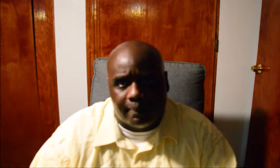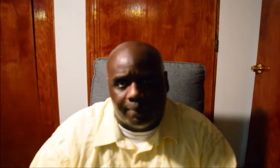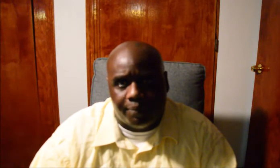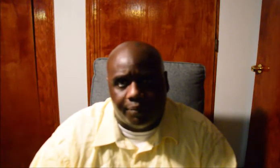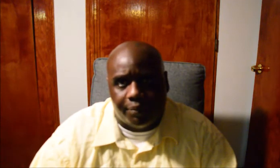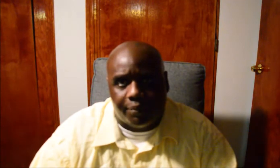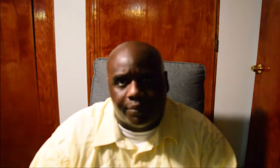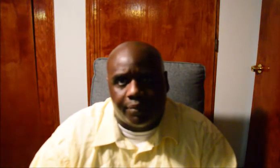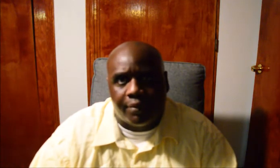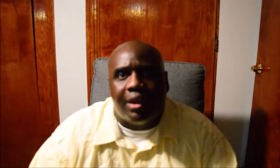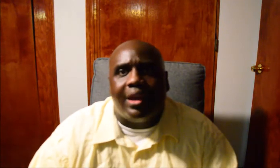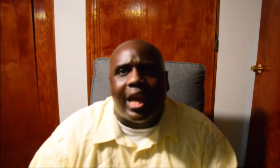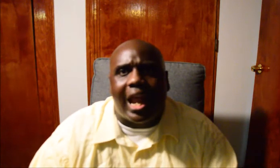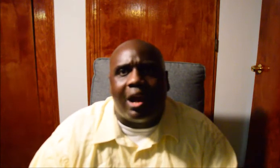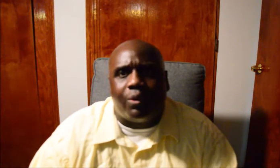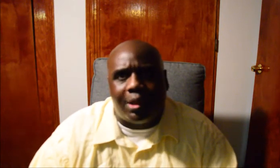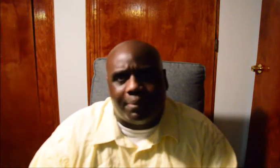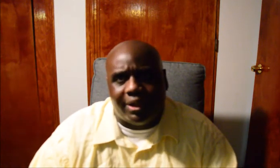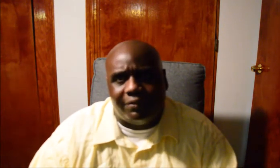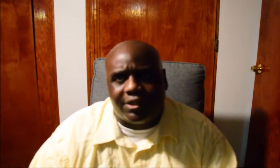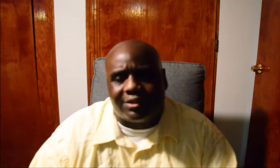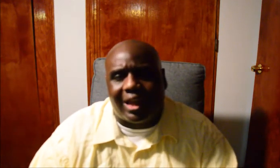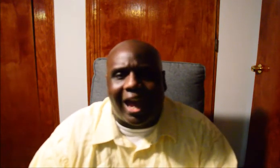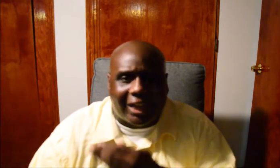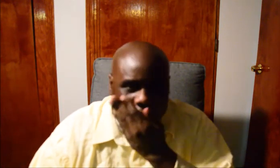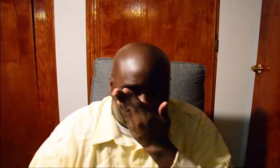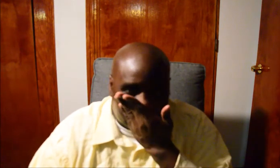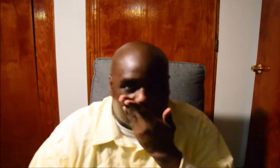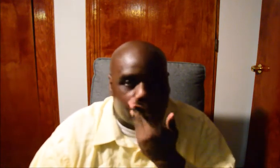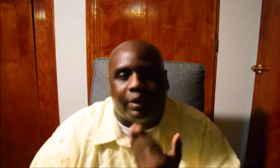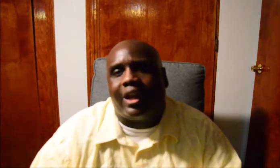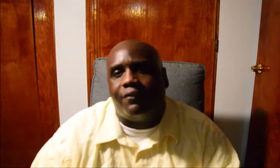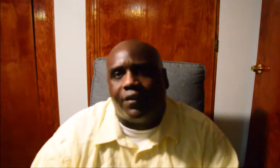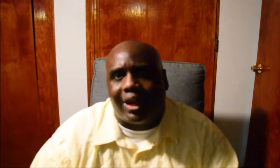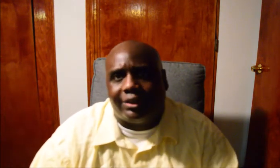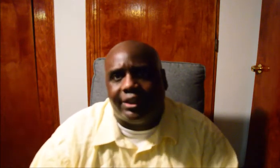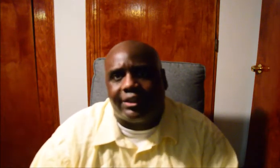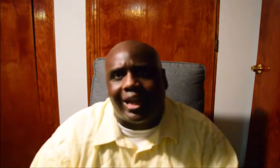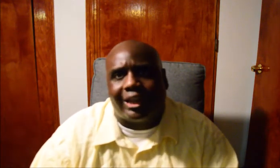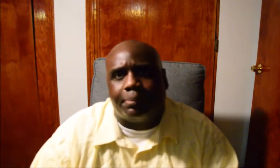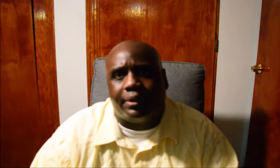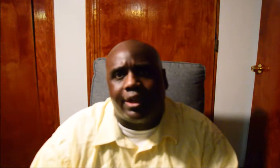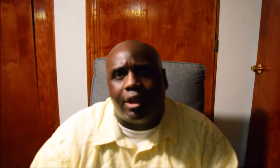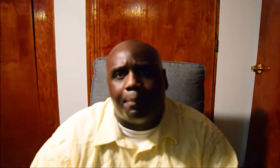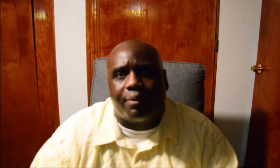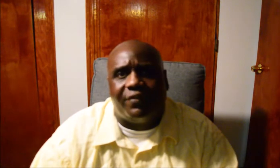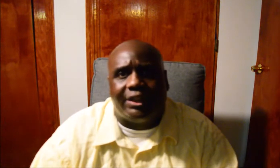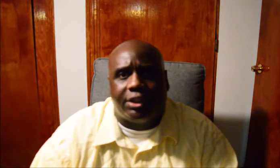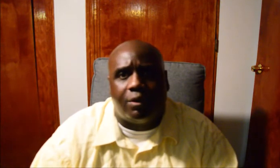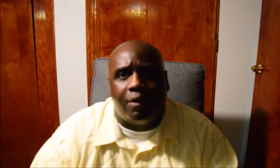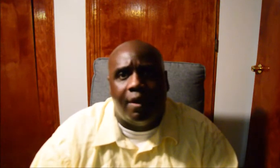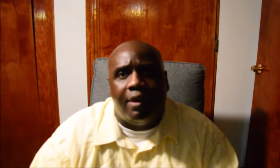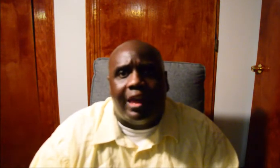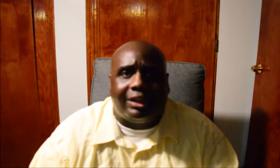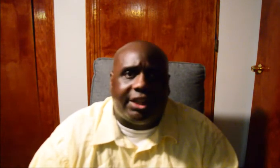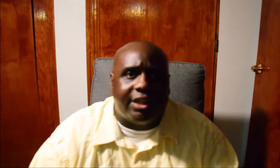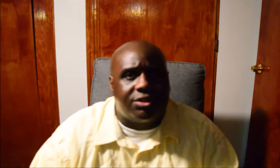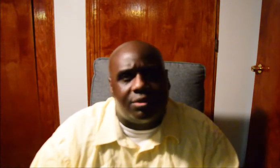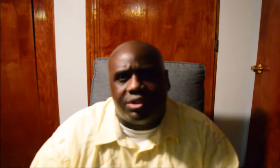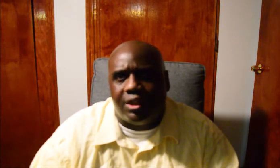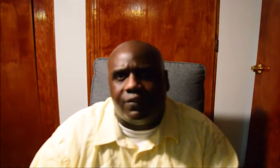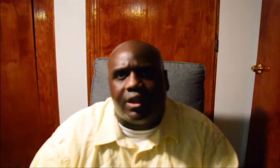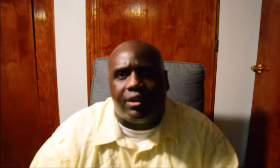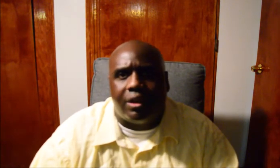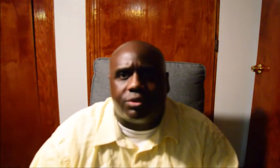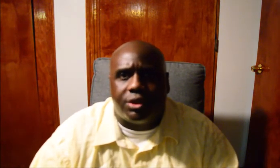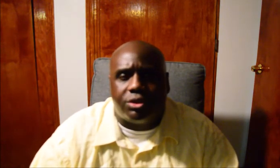say. And I really believe just the actions of Lori Lightfoot, how she just acts plain unprofessional, how she gets